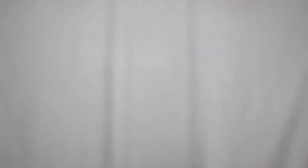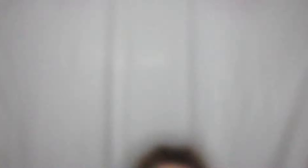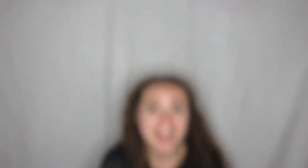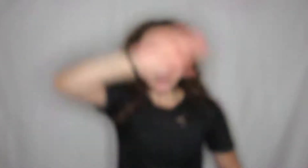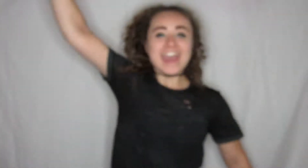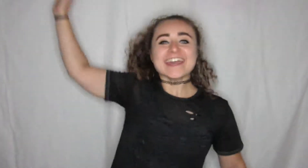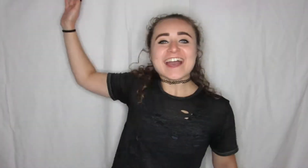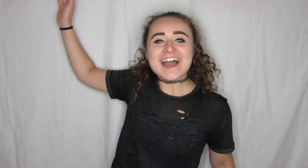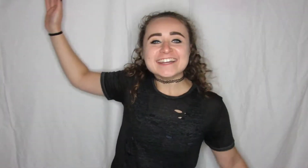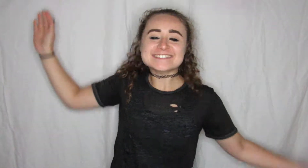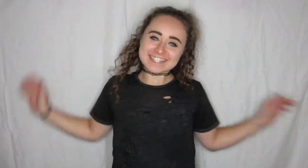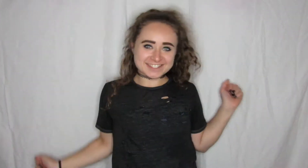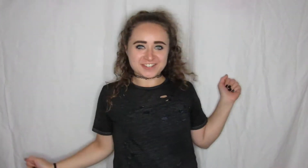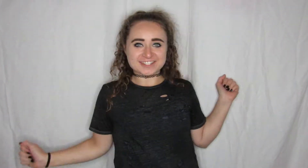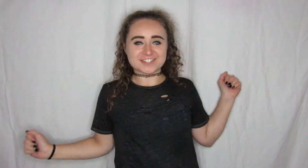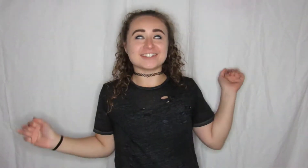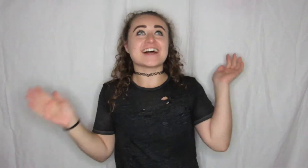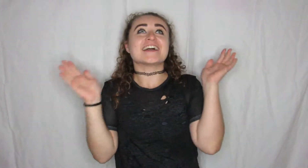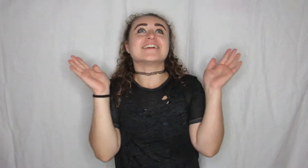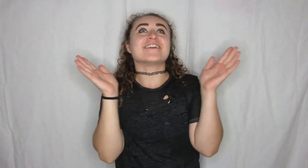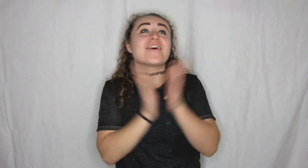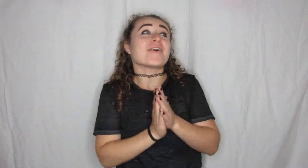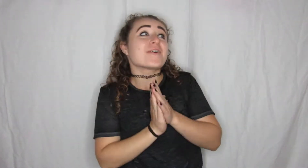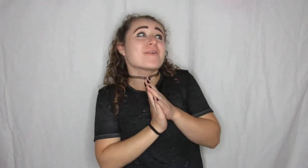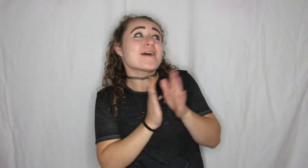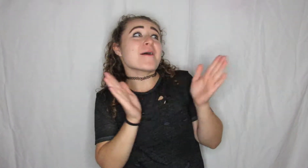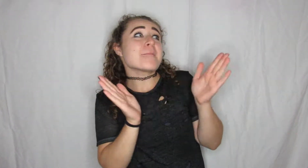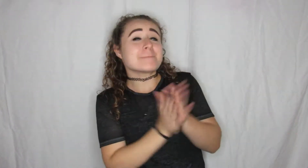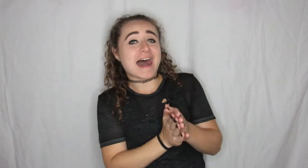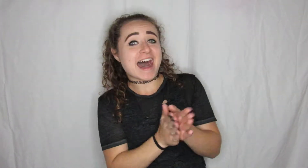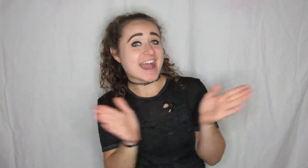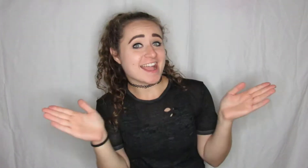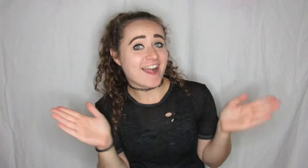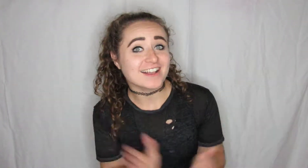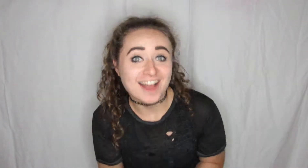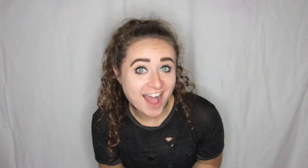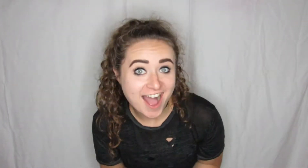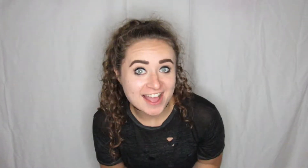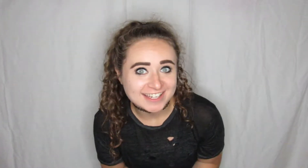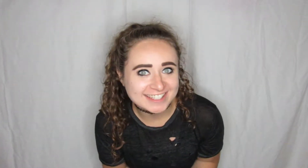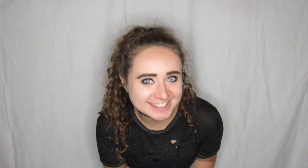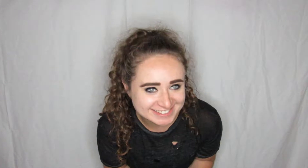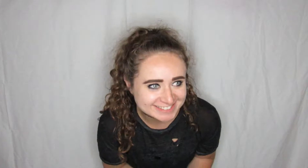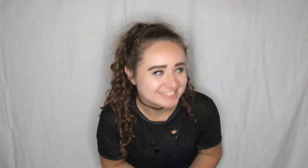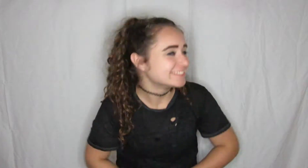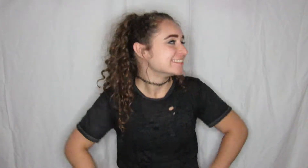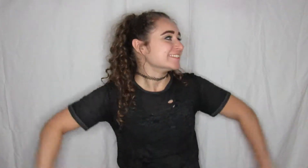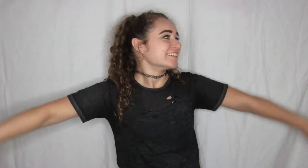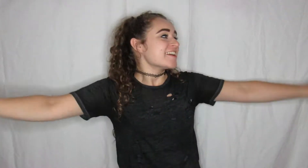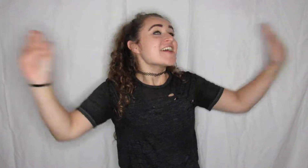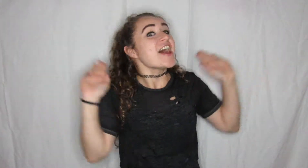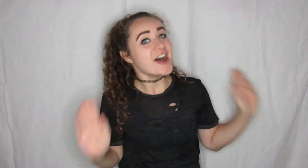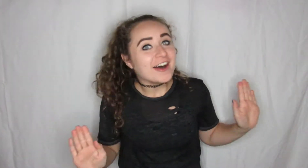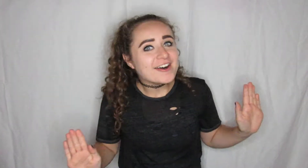Hey guys it's Rachel and oh my god oh